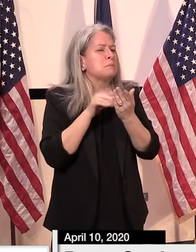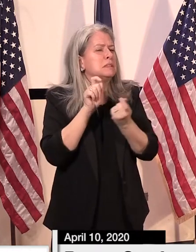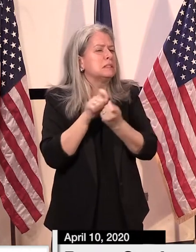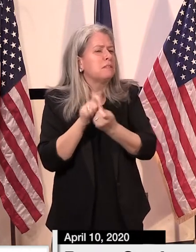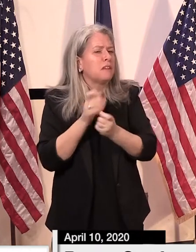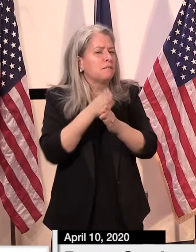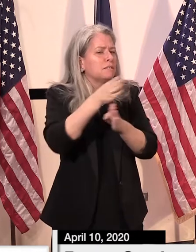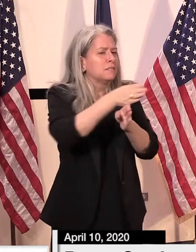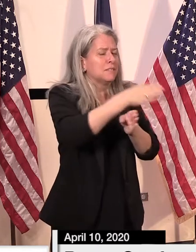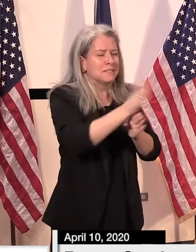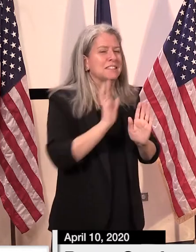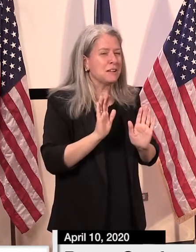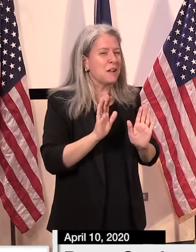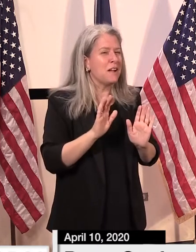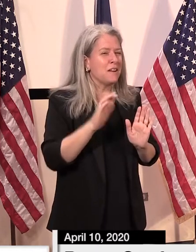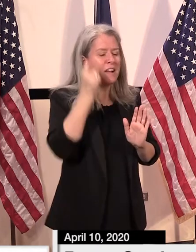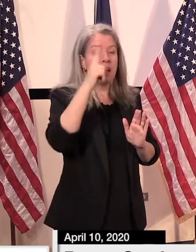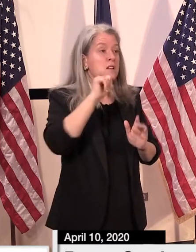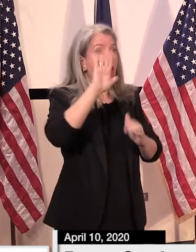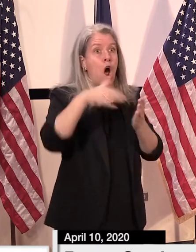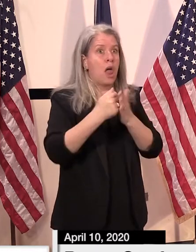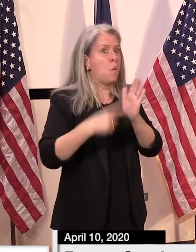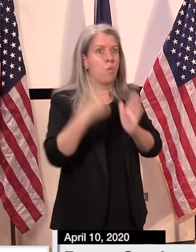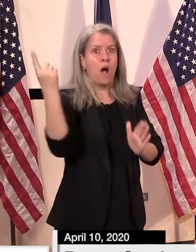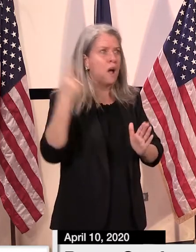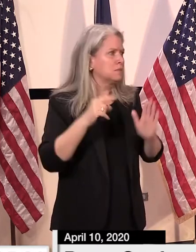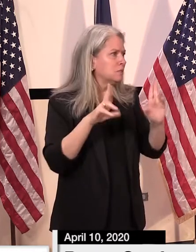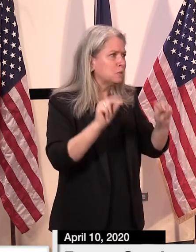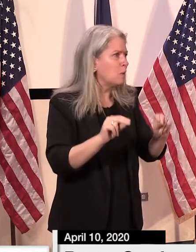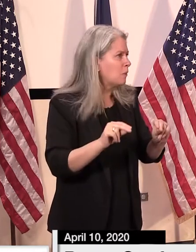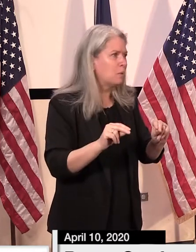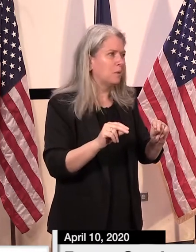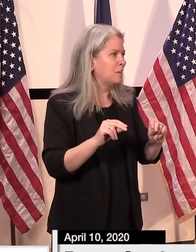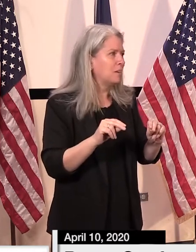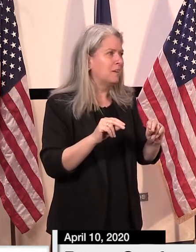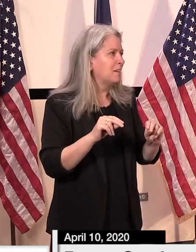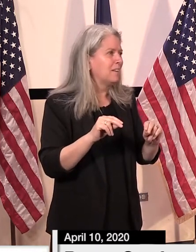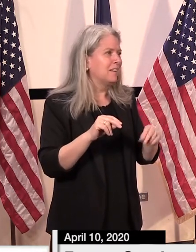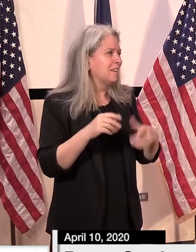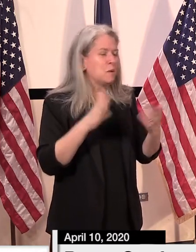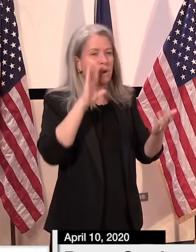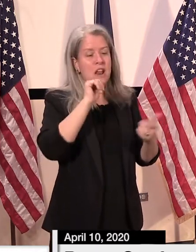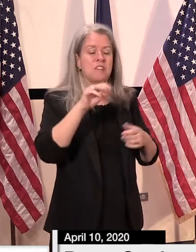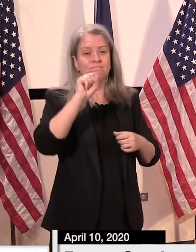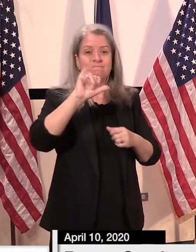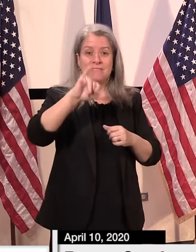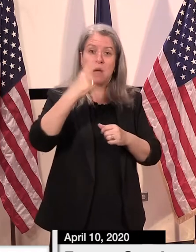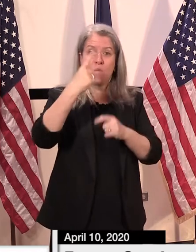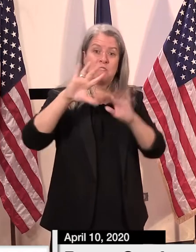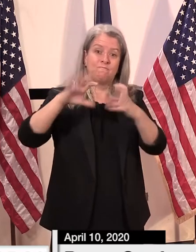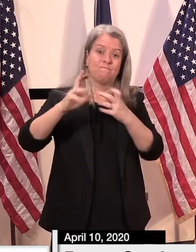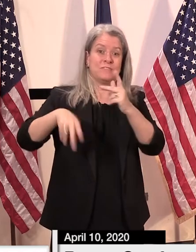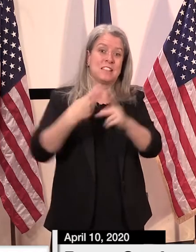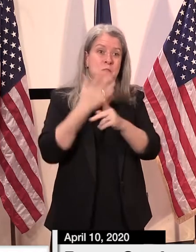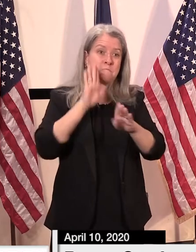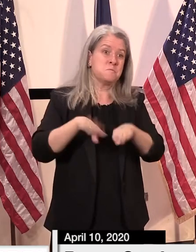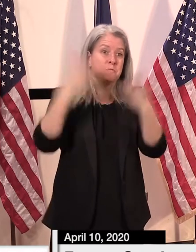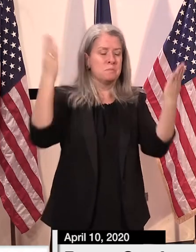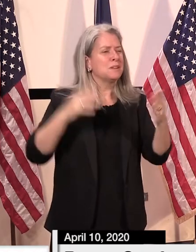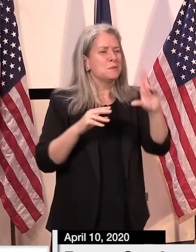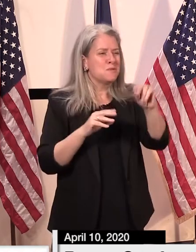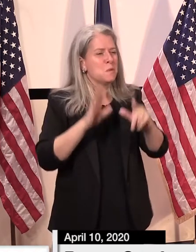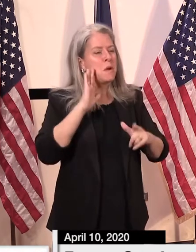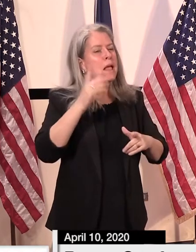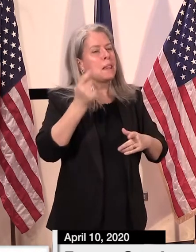And again, it's going to be a phased-in approach. It won't be all at once. It won't be one sector all at once. It will be a phased-in